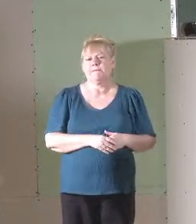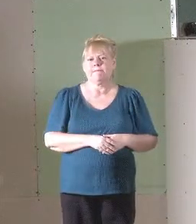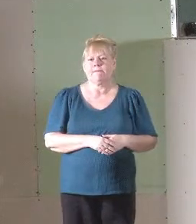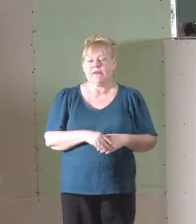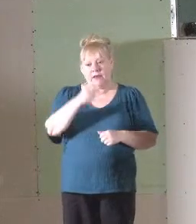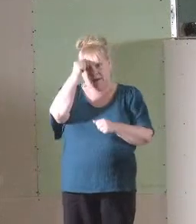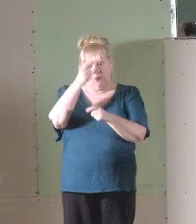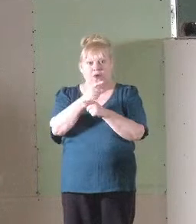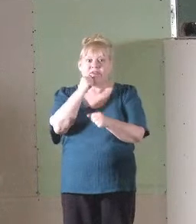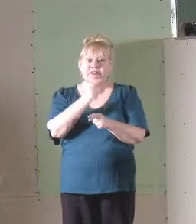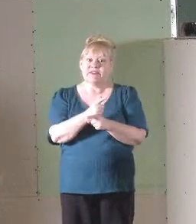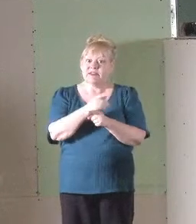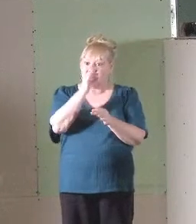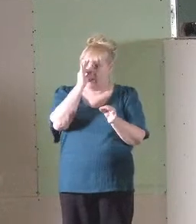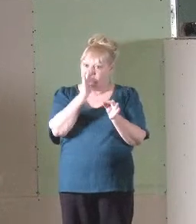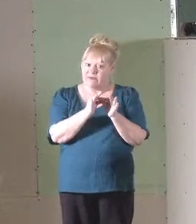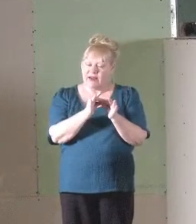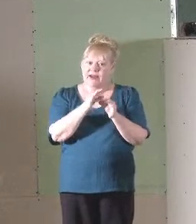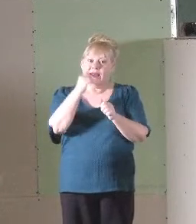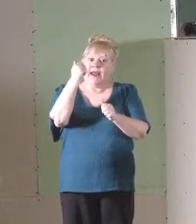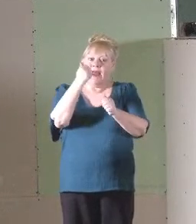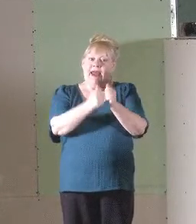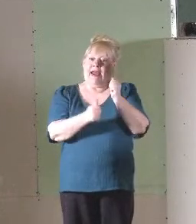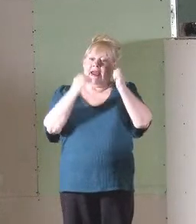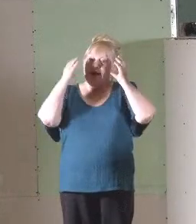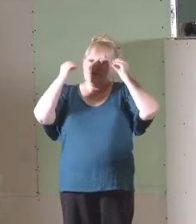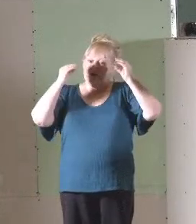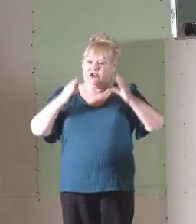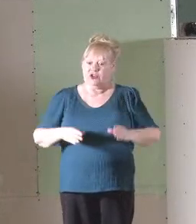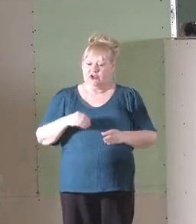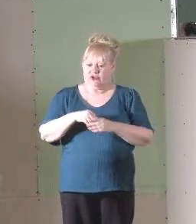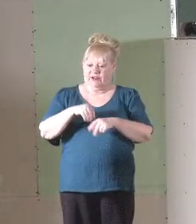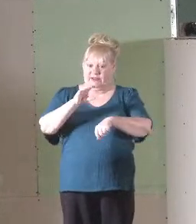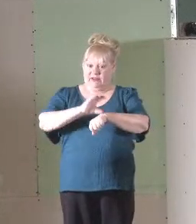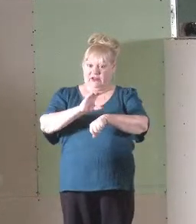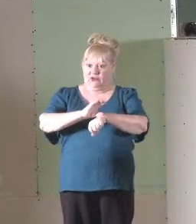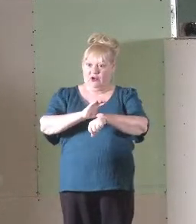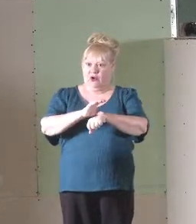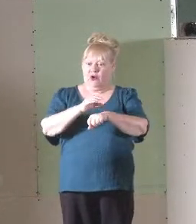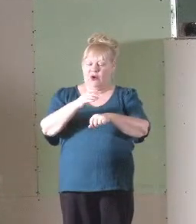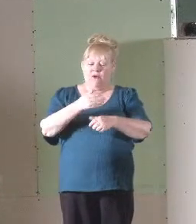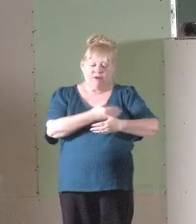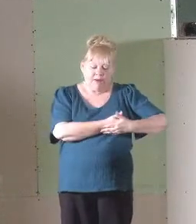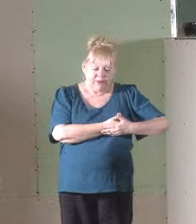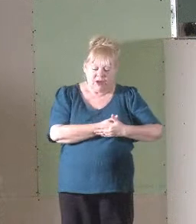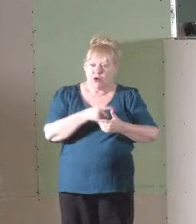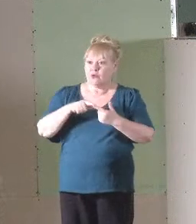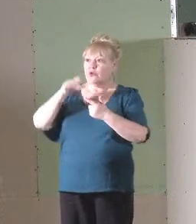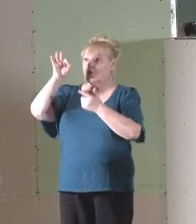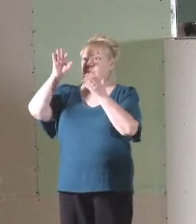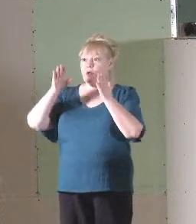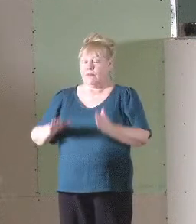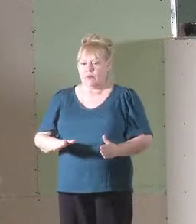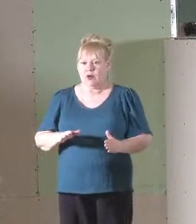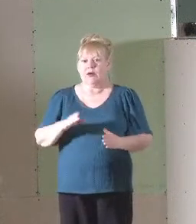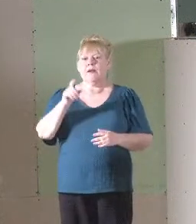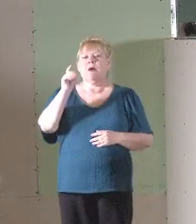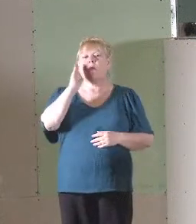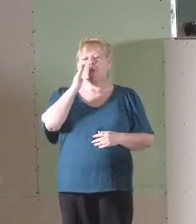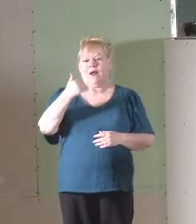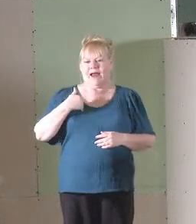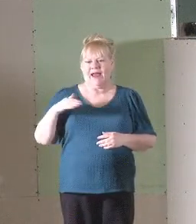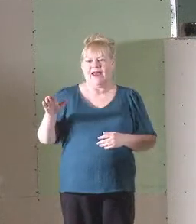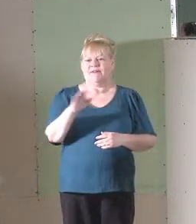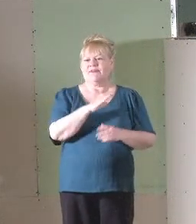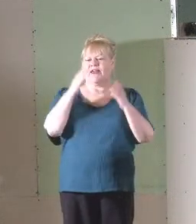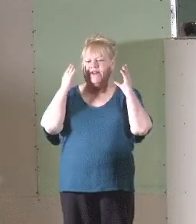Brothers and sisters of the faith, every teacher in this church, from the cradle roll to the preacher, is going to have their